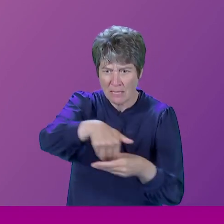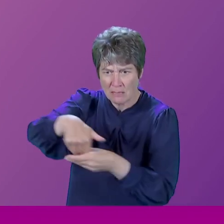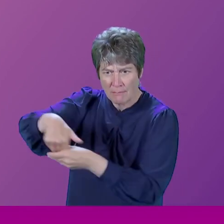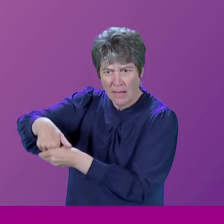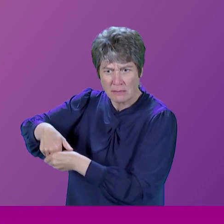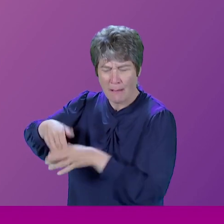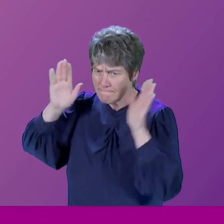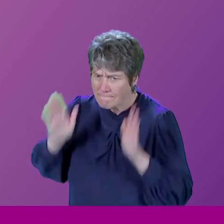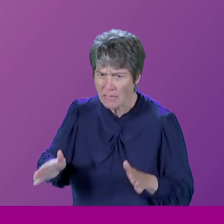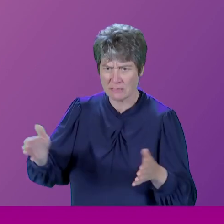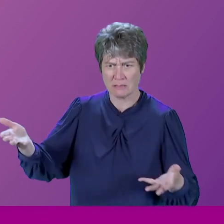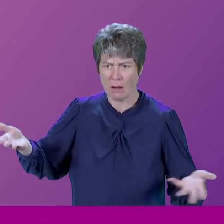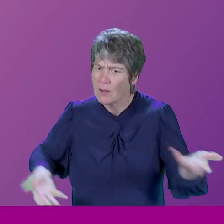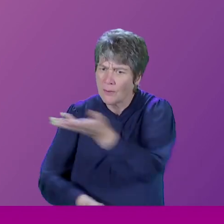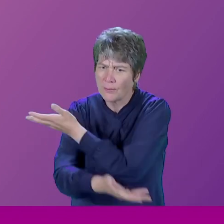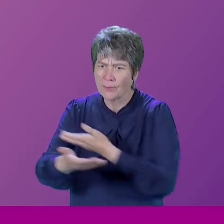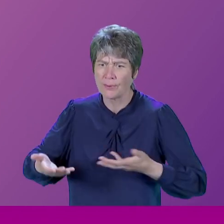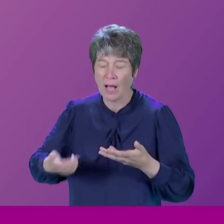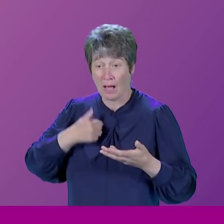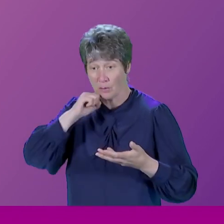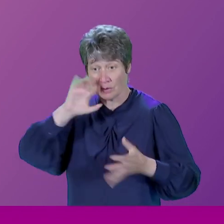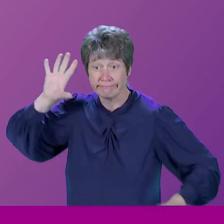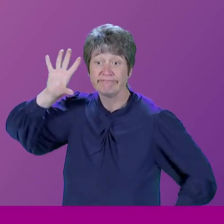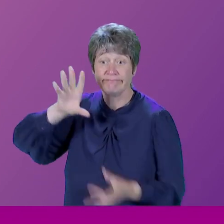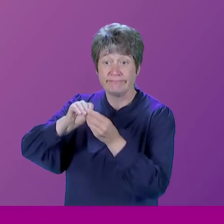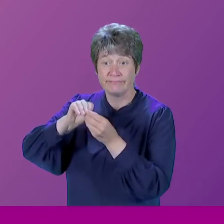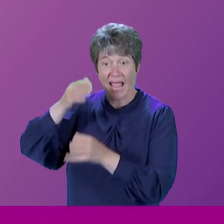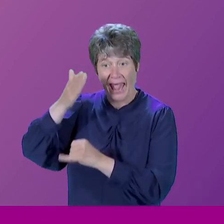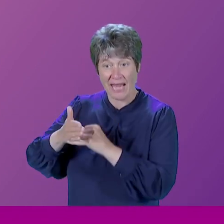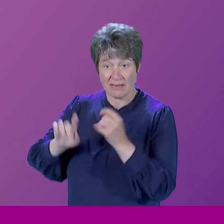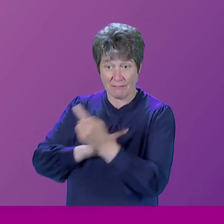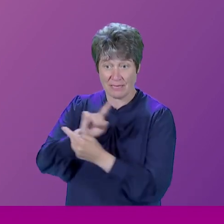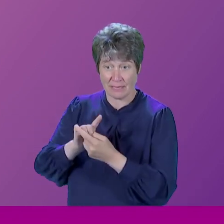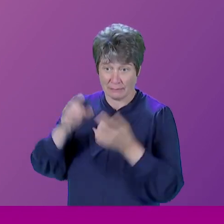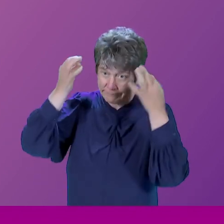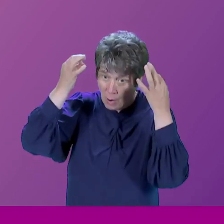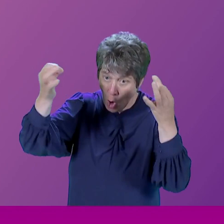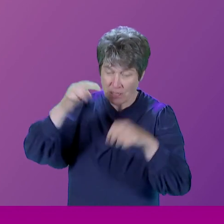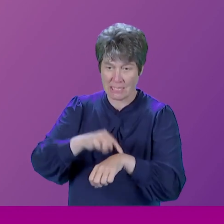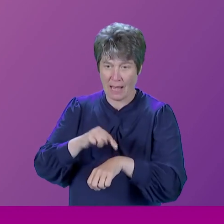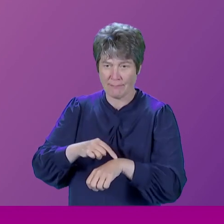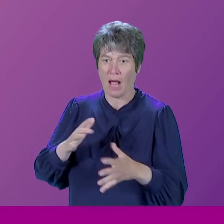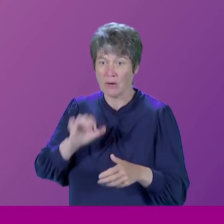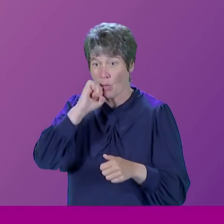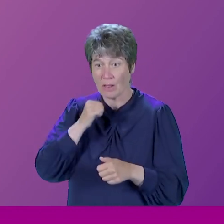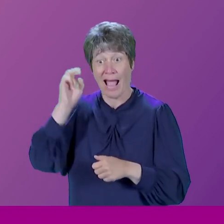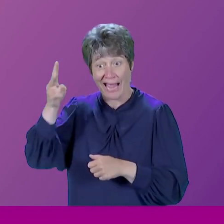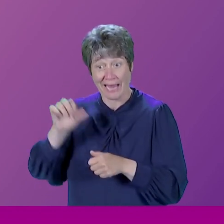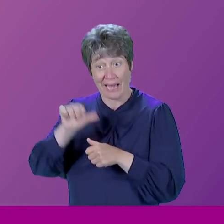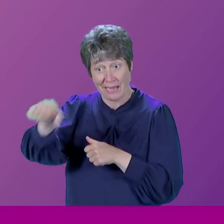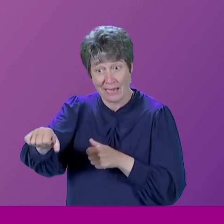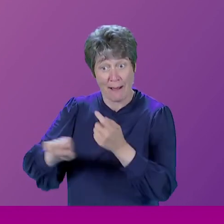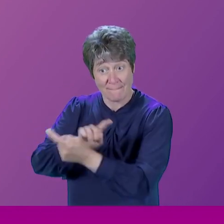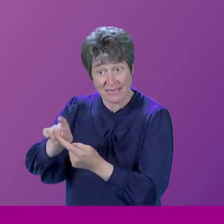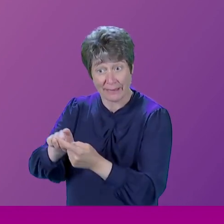time with me summing up the meeting, concluding points of action, who was going to take the action, and when we would next meet to discuss what we had agreed